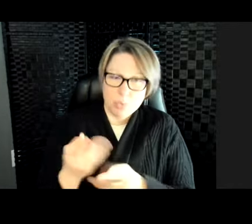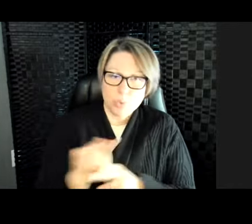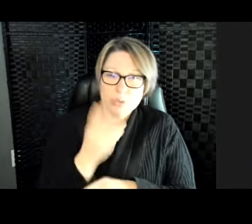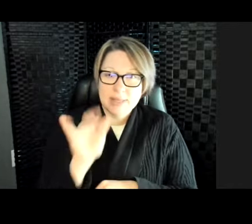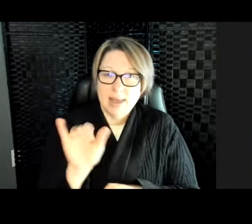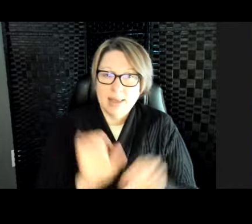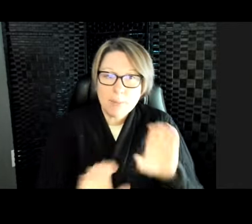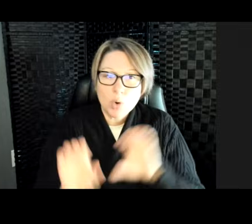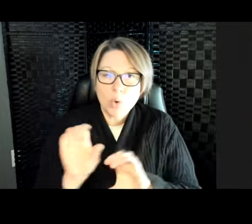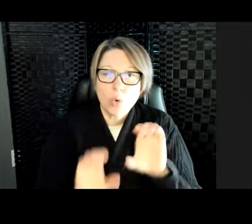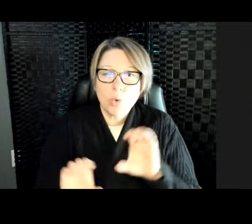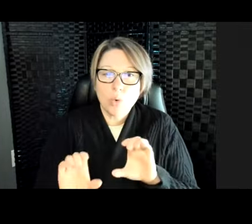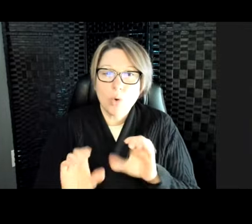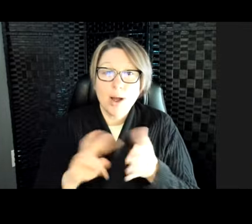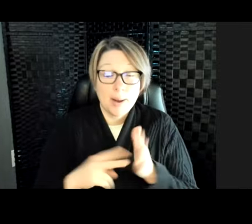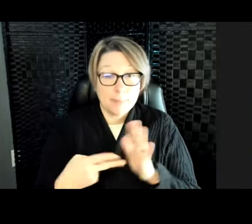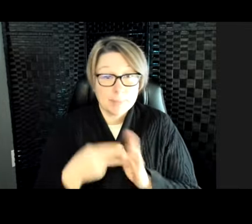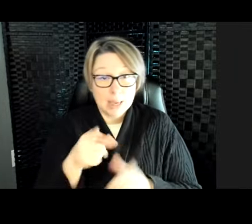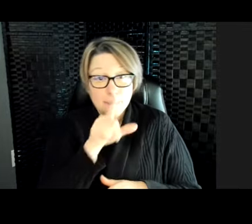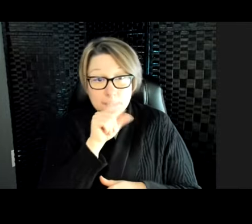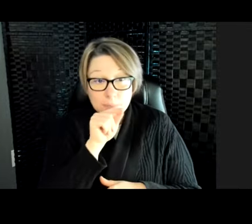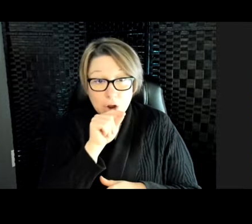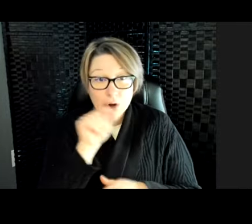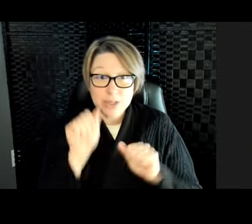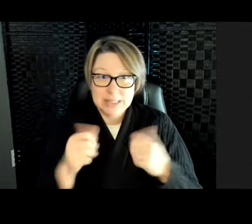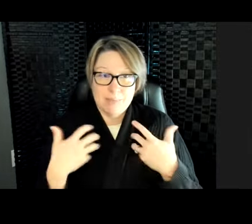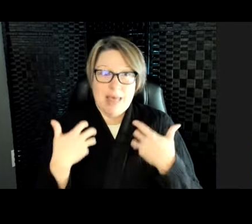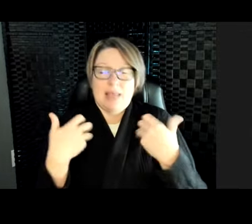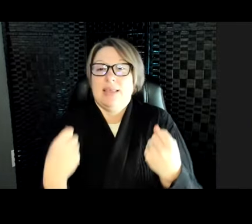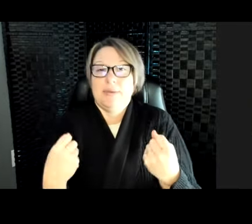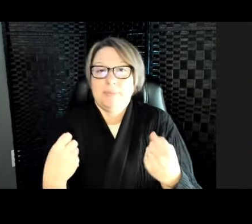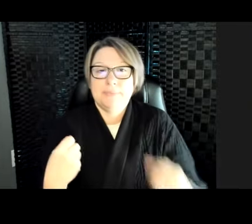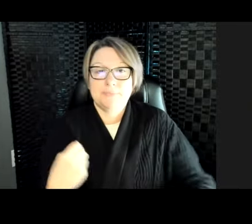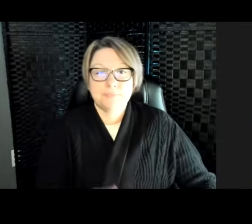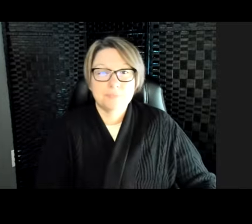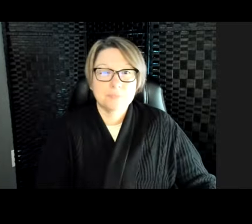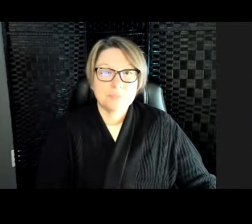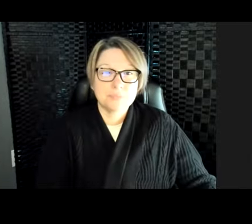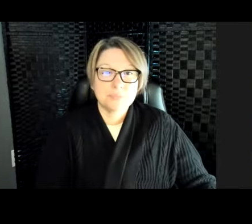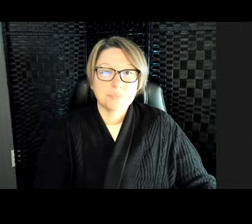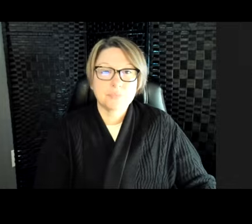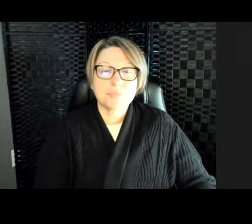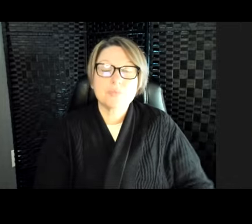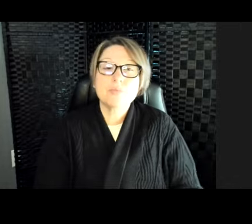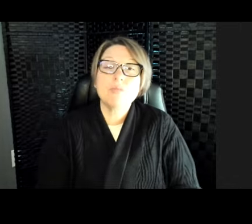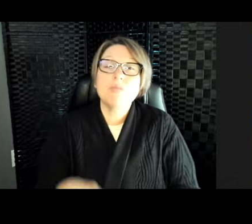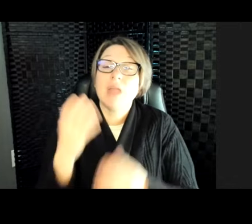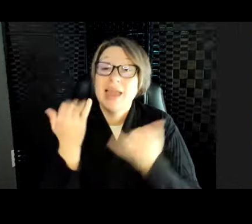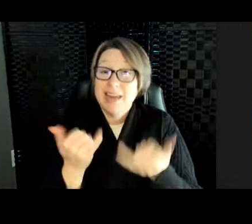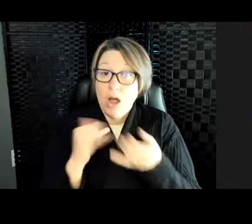that these birds could be healthy. Now, the populations of bald eagles are